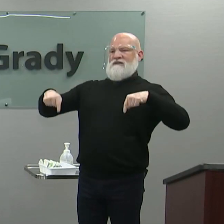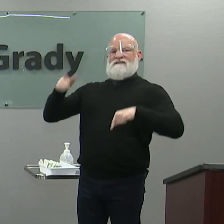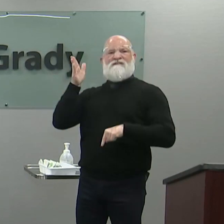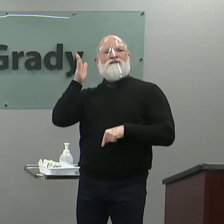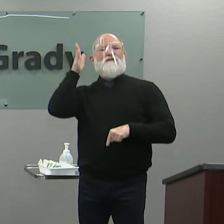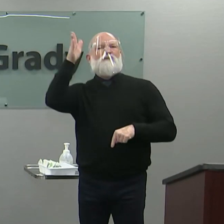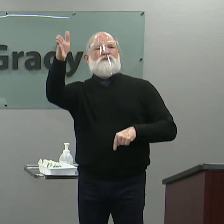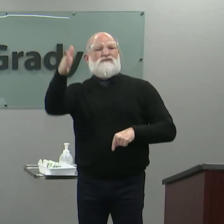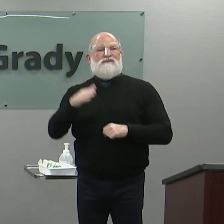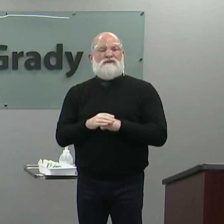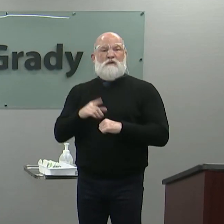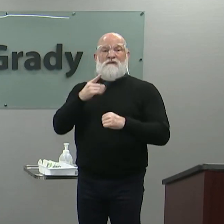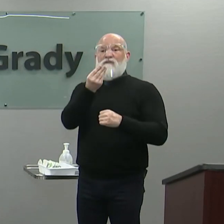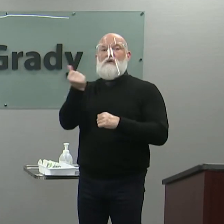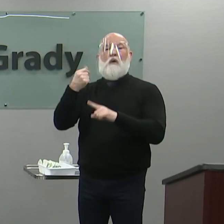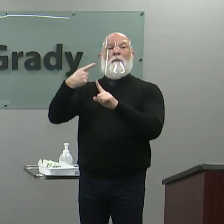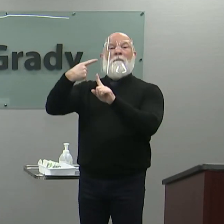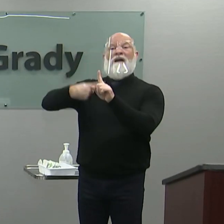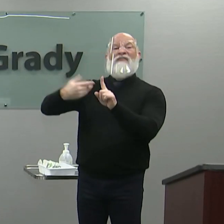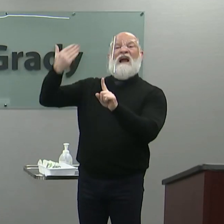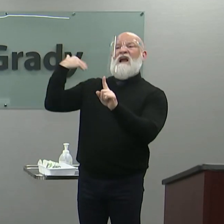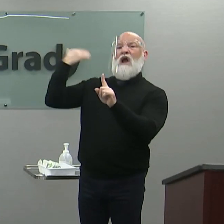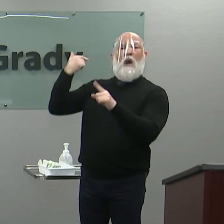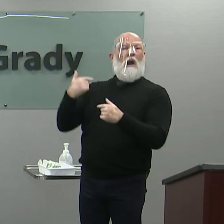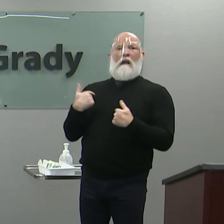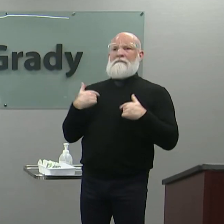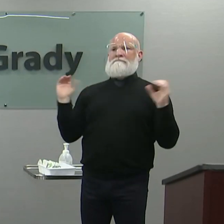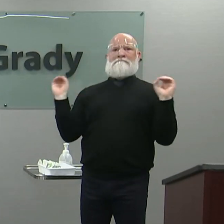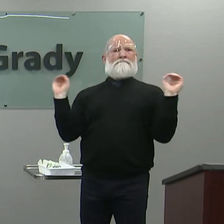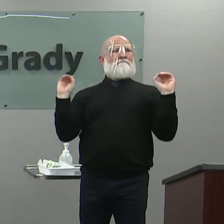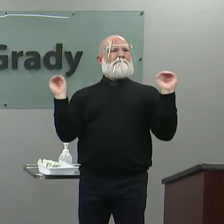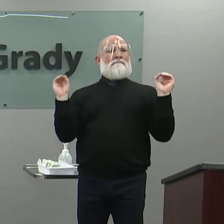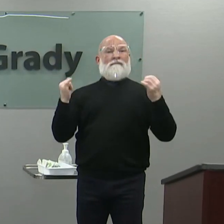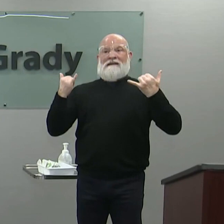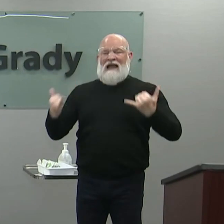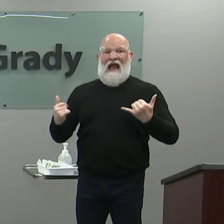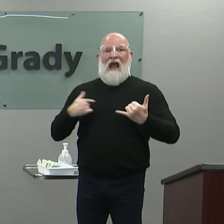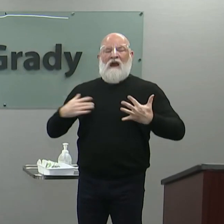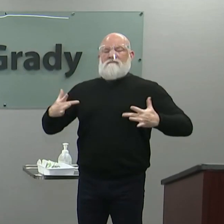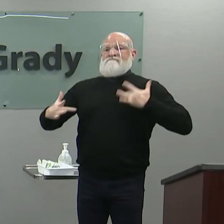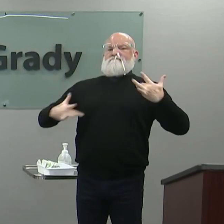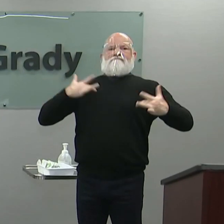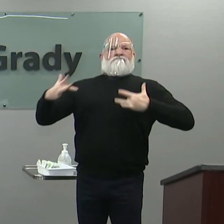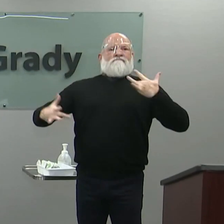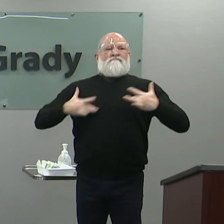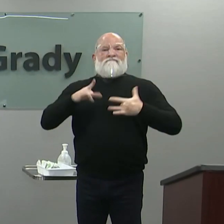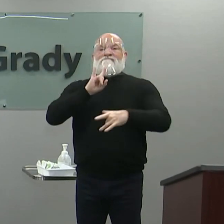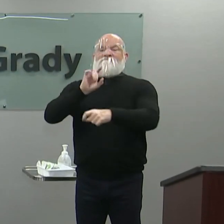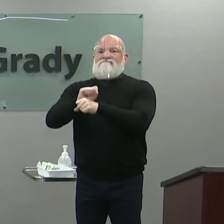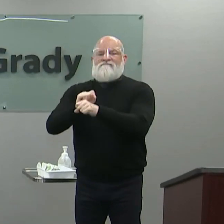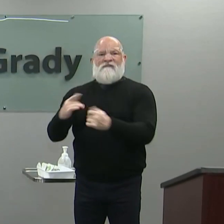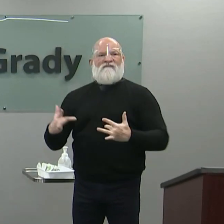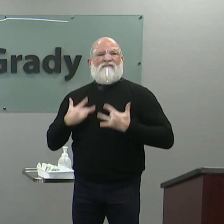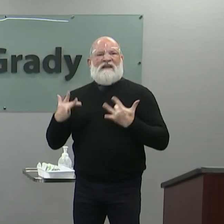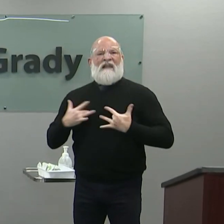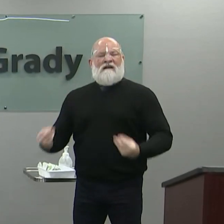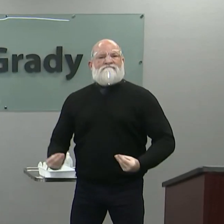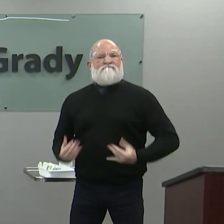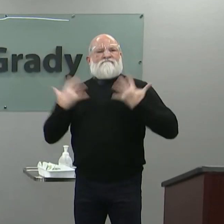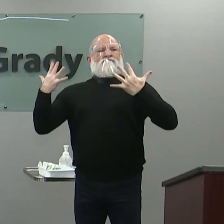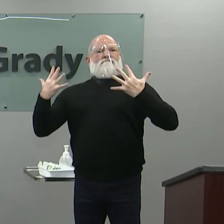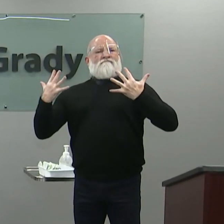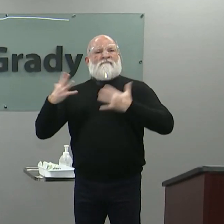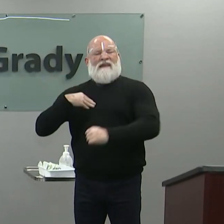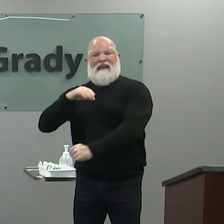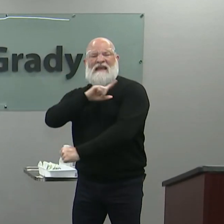months ago and excitement and a real re-energized sense that